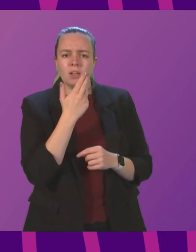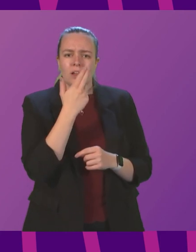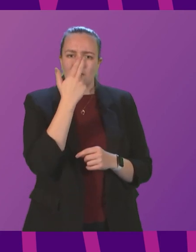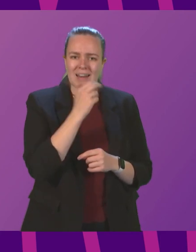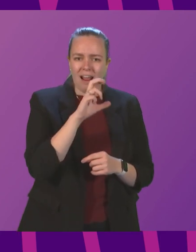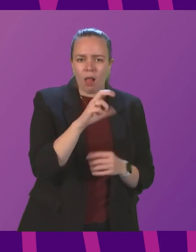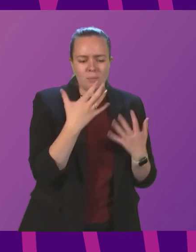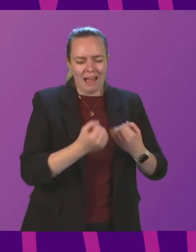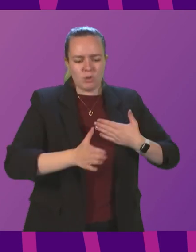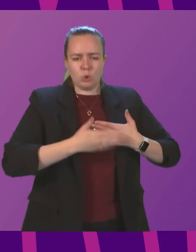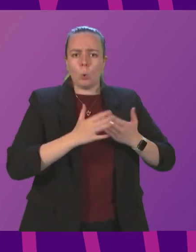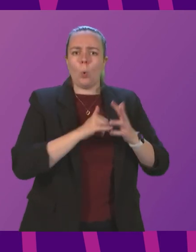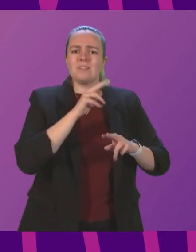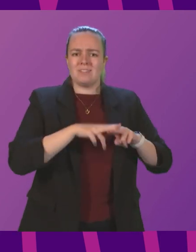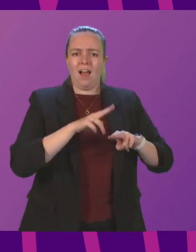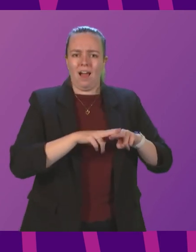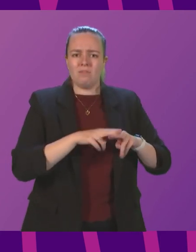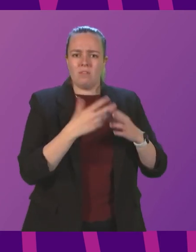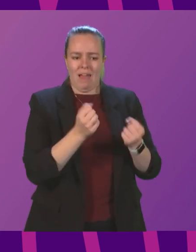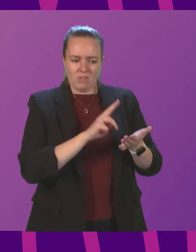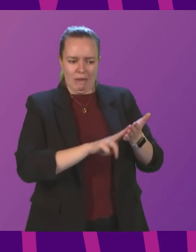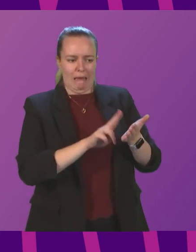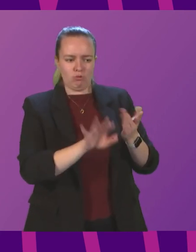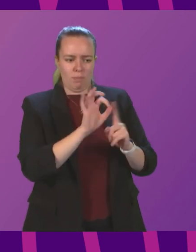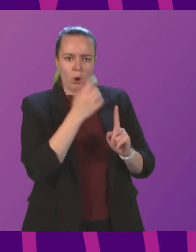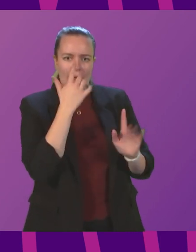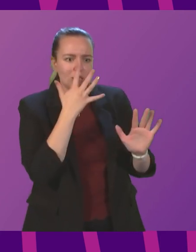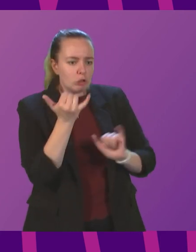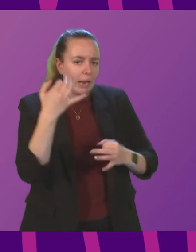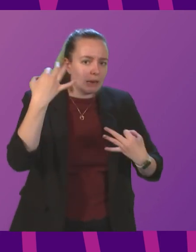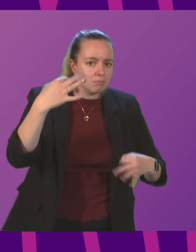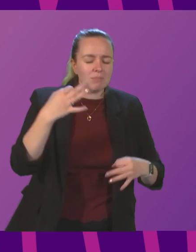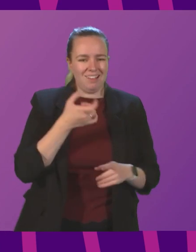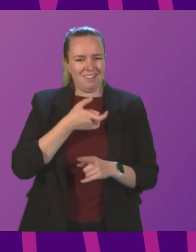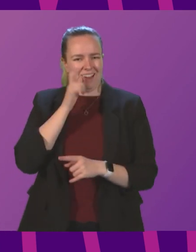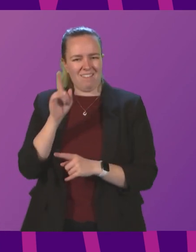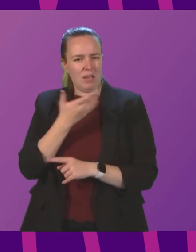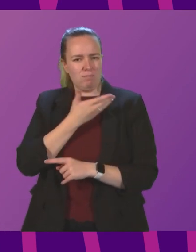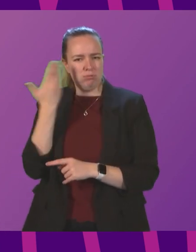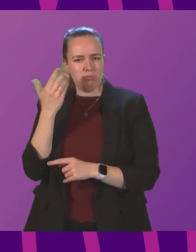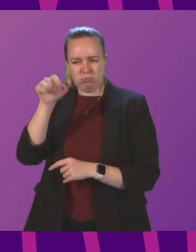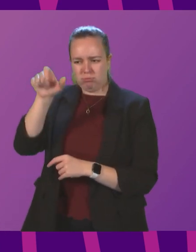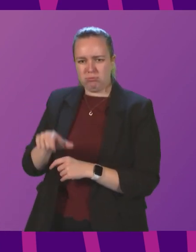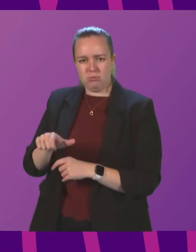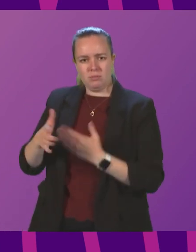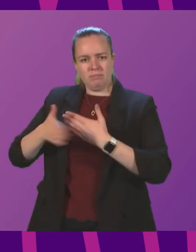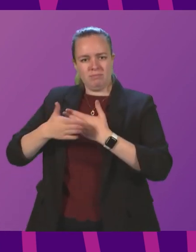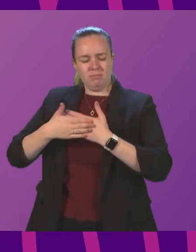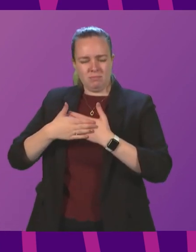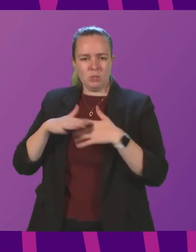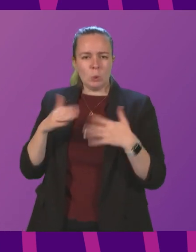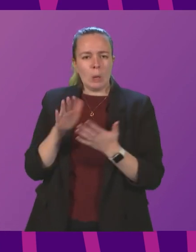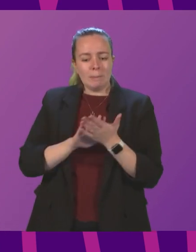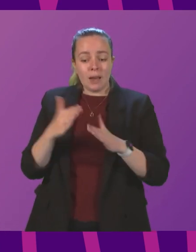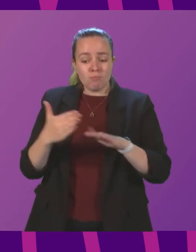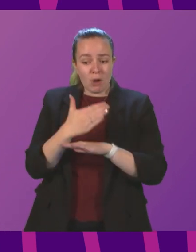have door staff and they have a natural point to check these things, cafes don't tend to have door staff and therefore the practicalities of